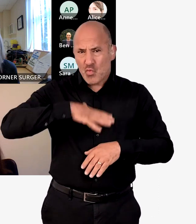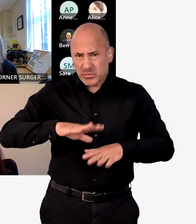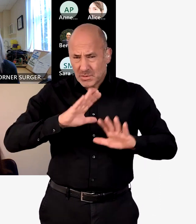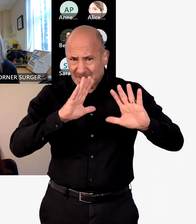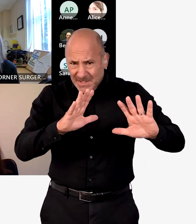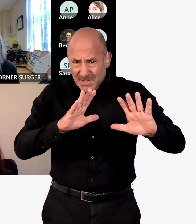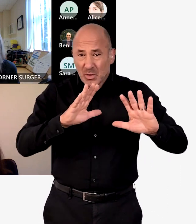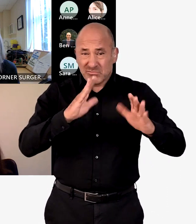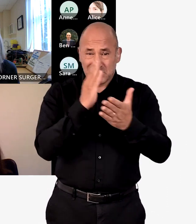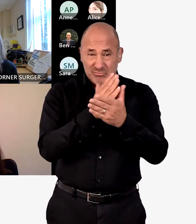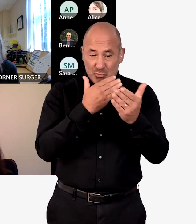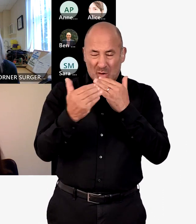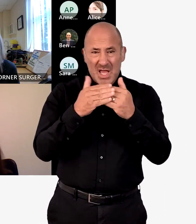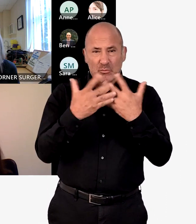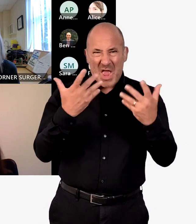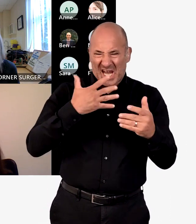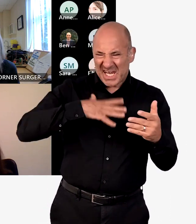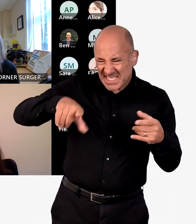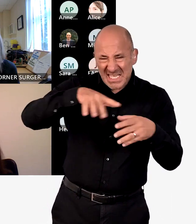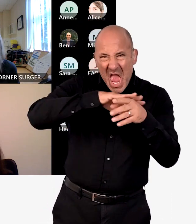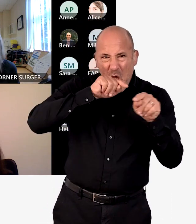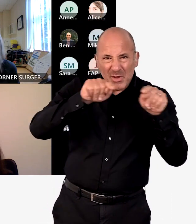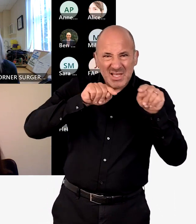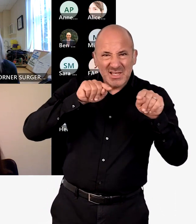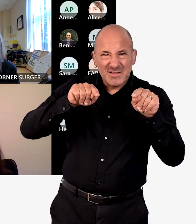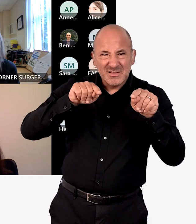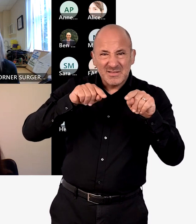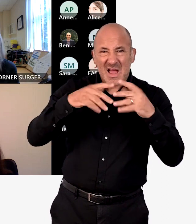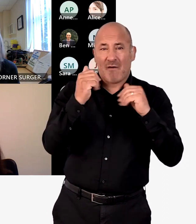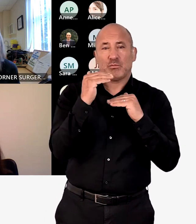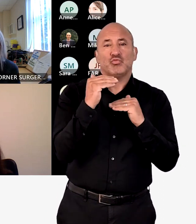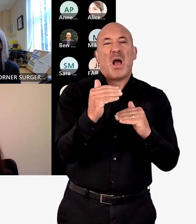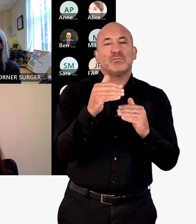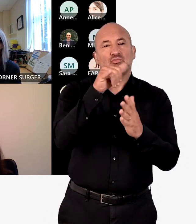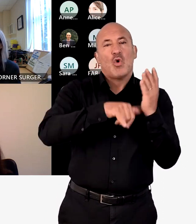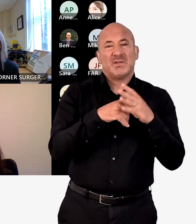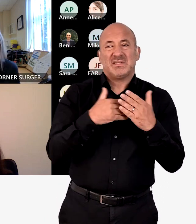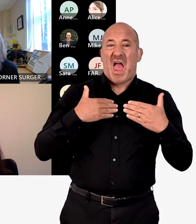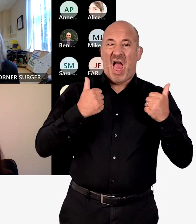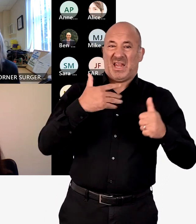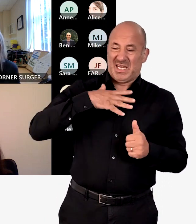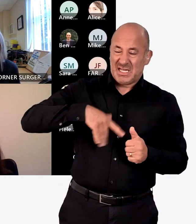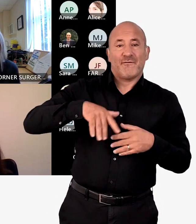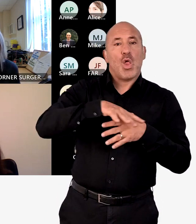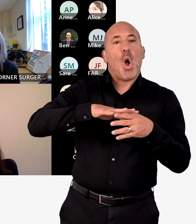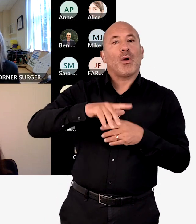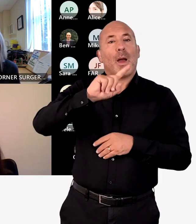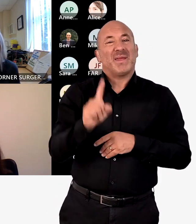to make sure that the action that we wanted to take was absolutely addressing the areas of need, there is a chapter in the document